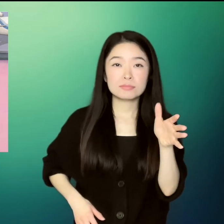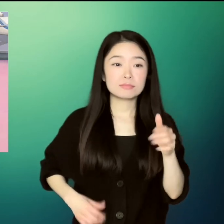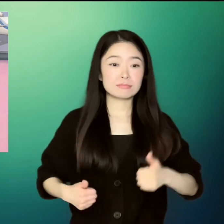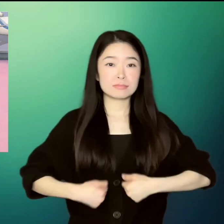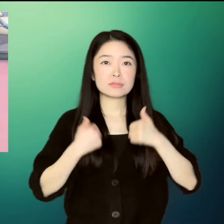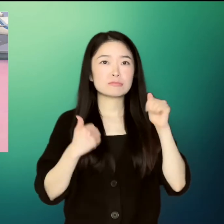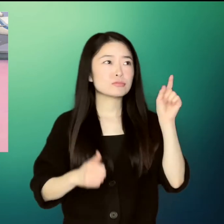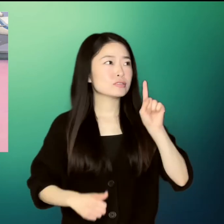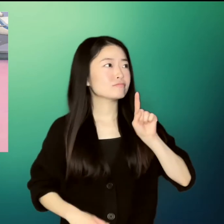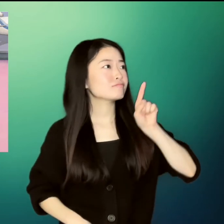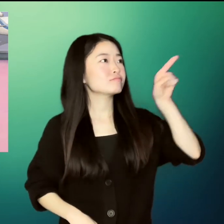in Korea.